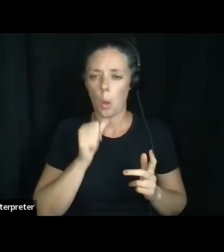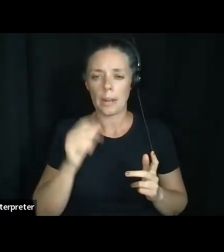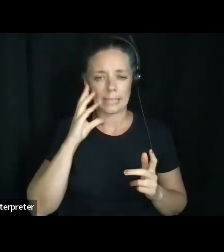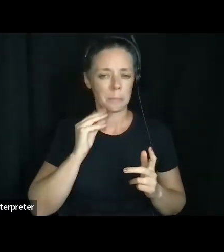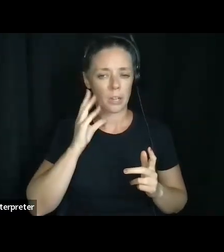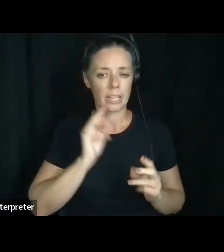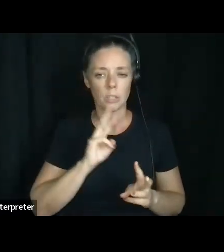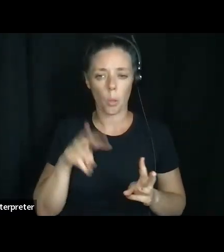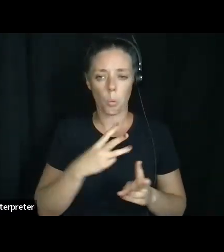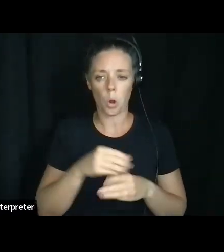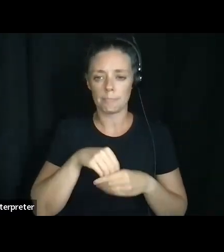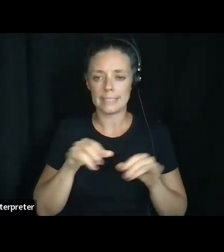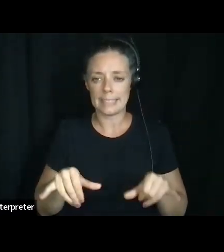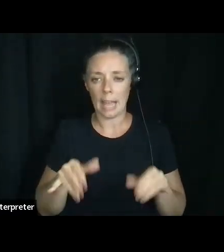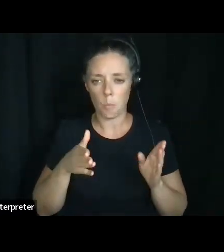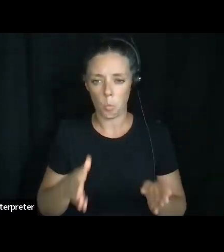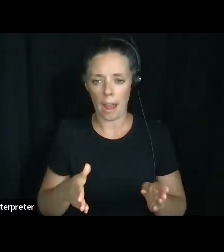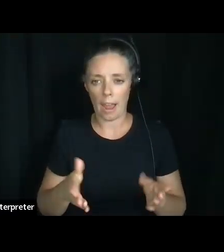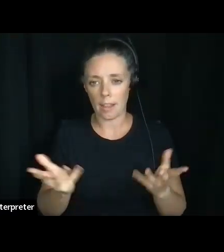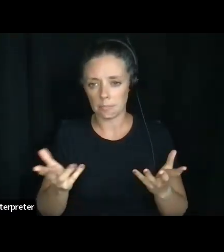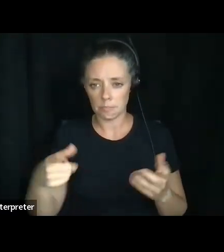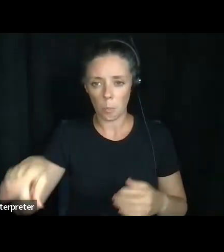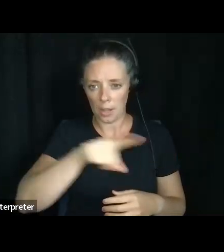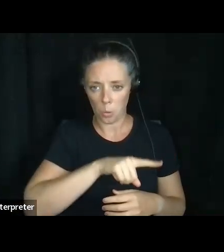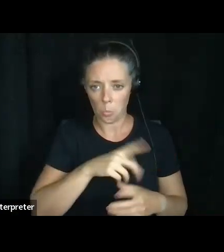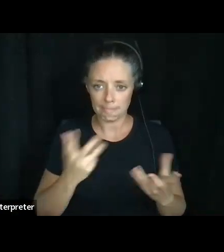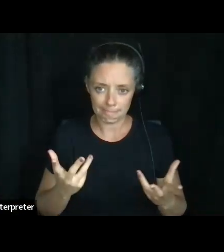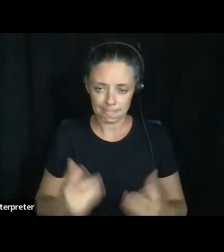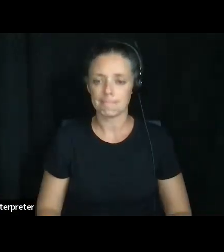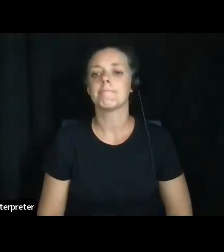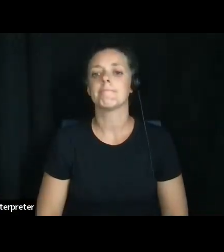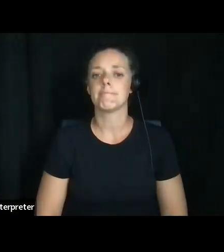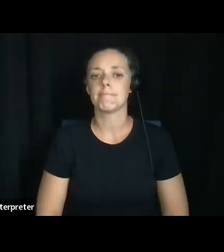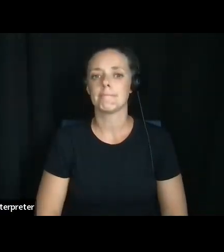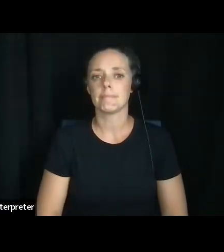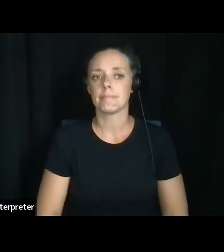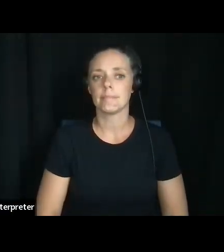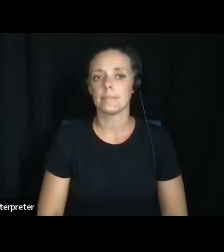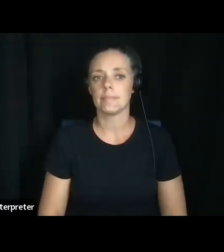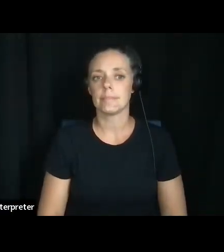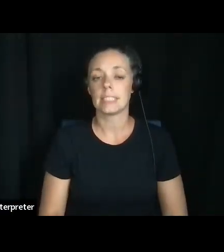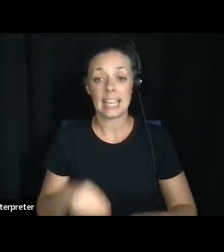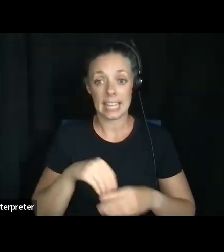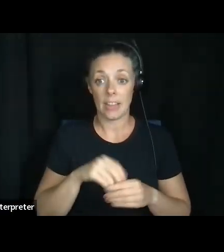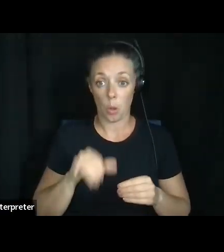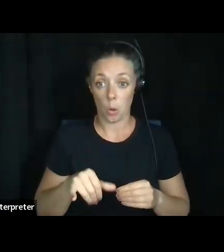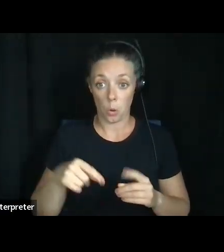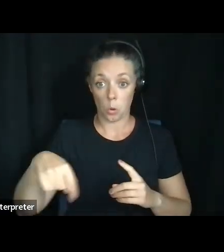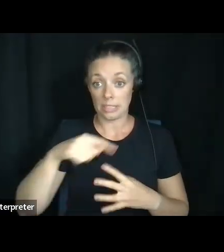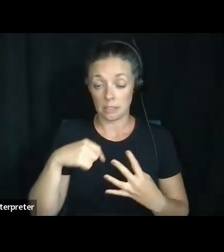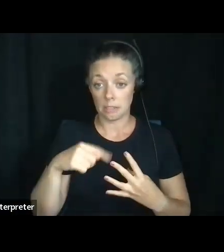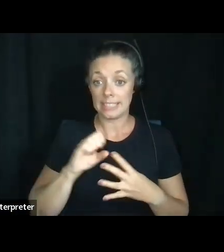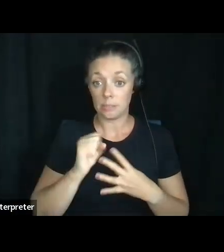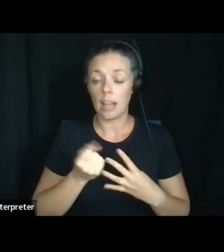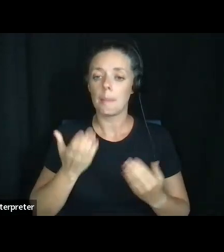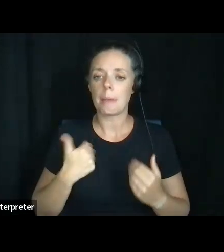in the same way that, that, that some of us do. So in that, in those situations, we may have to set up